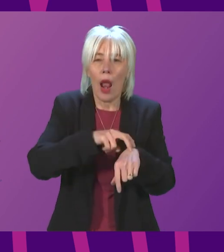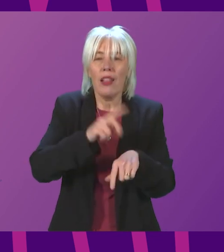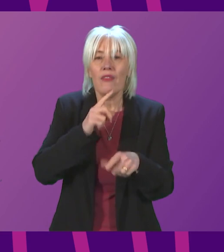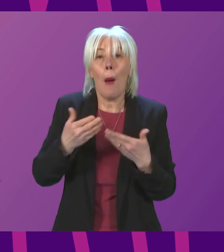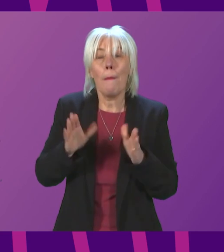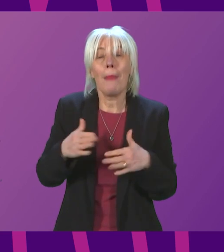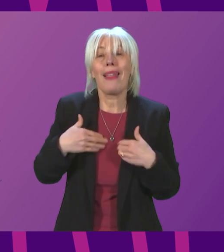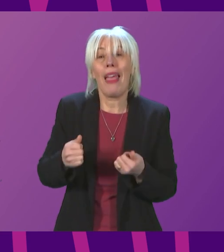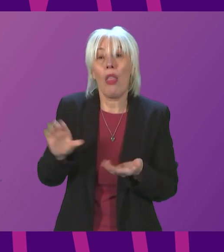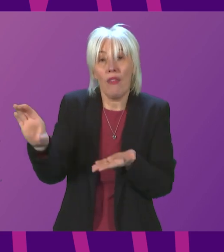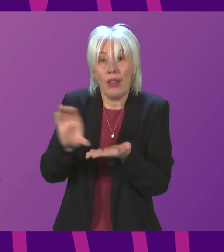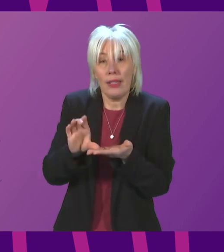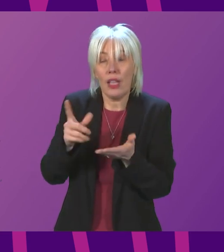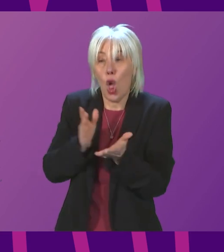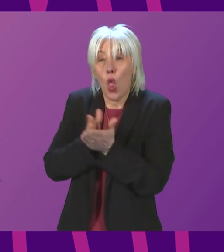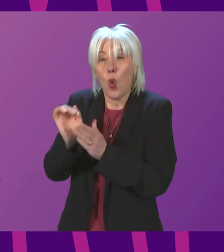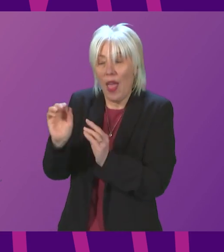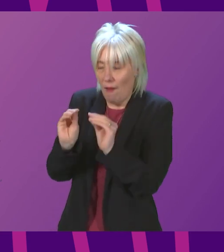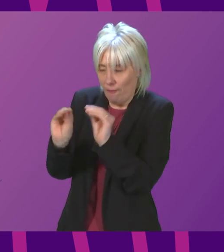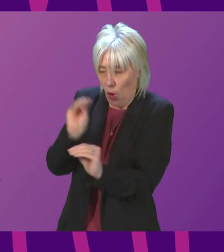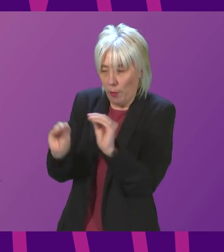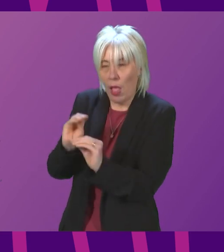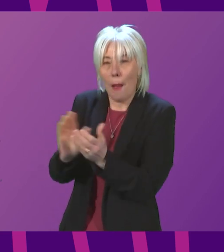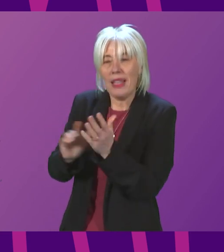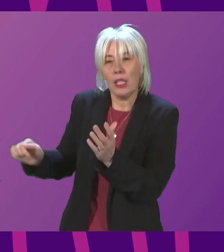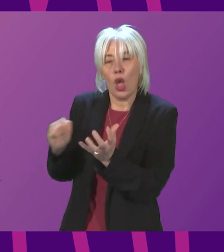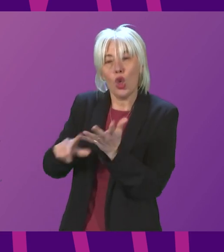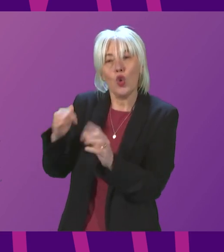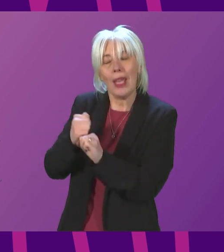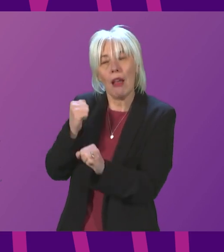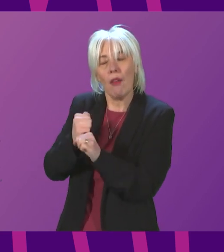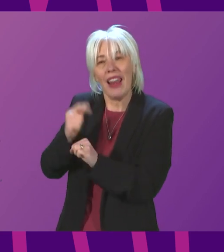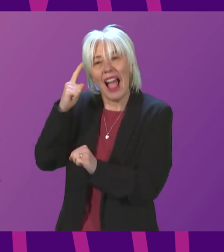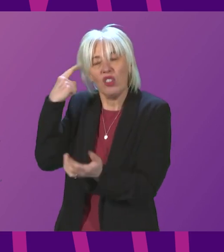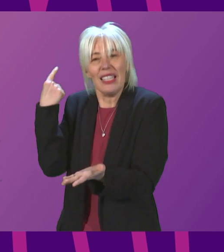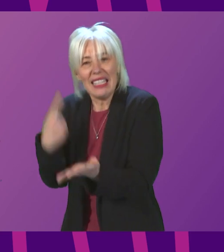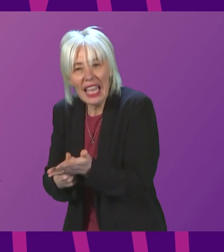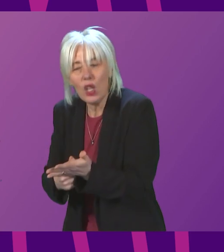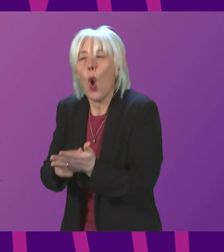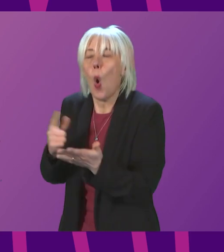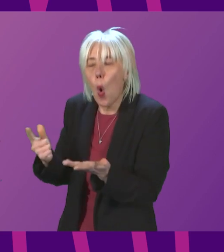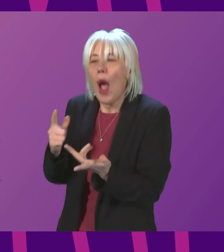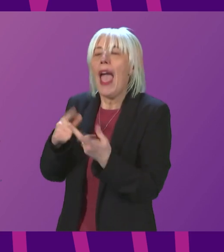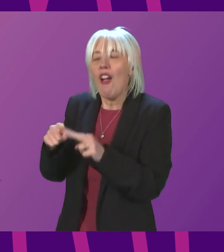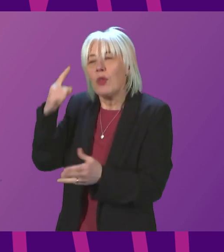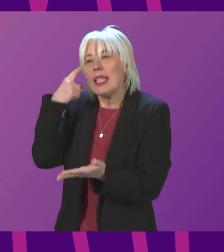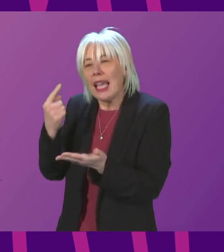is if the UK Government takes a decision that generates additional spending for England. If they don't take these decisions or if they take